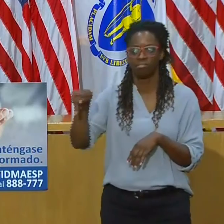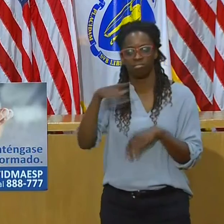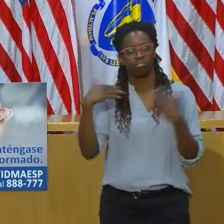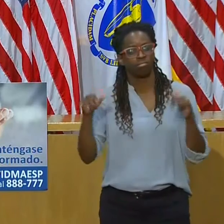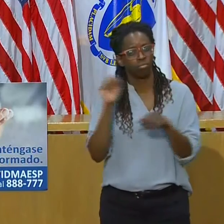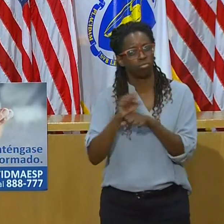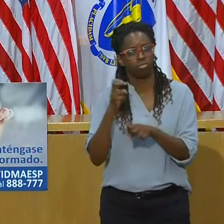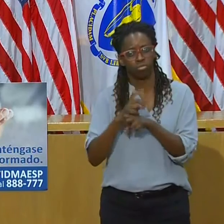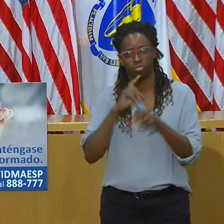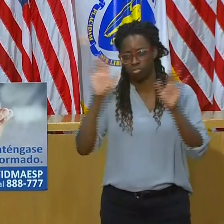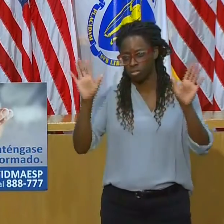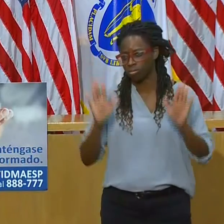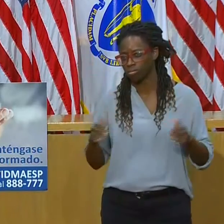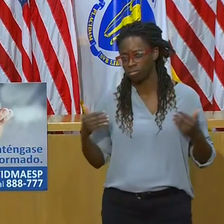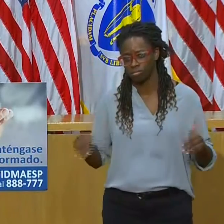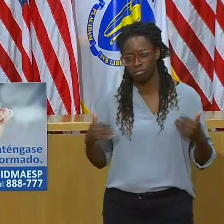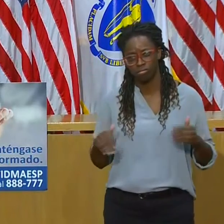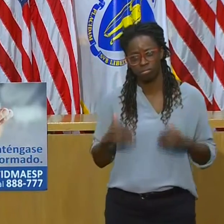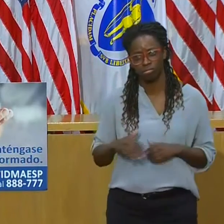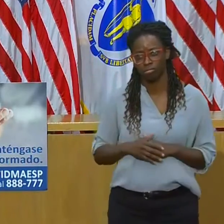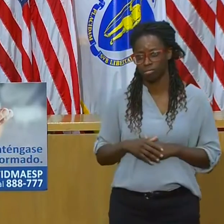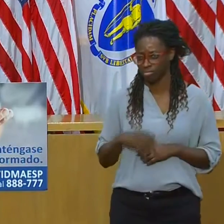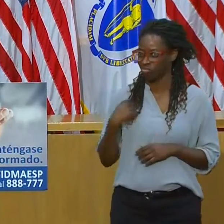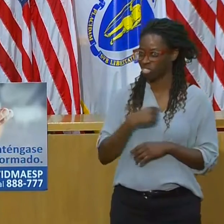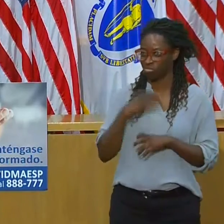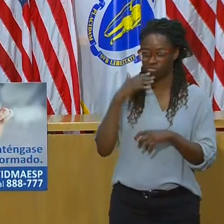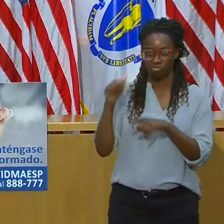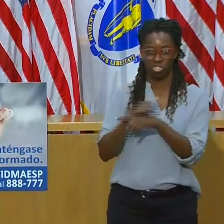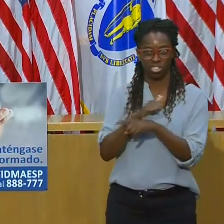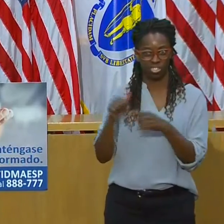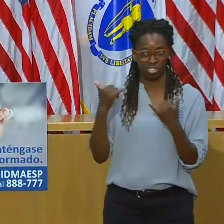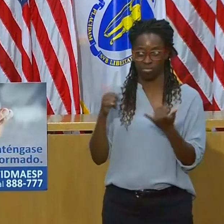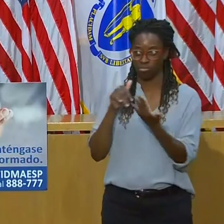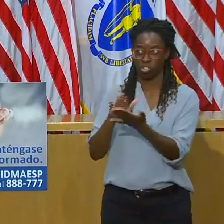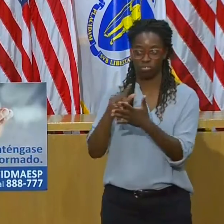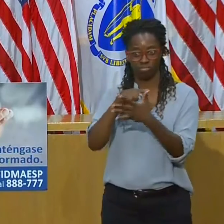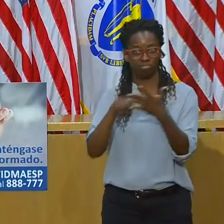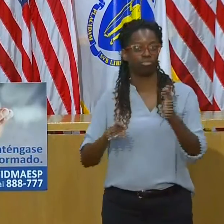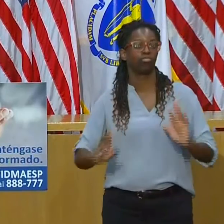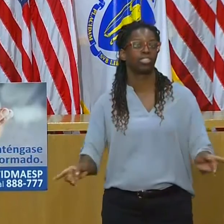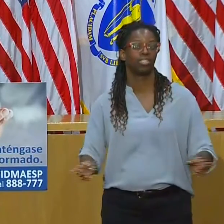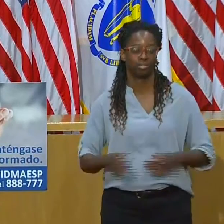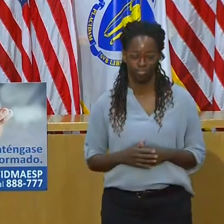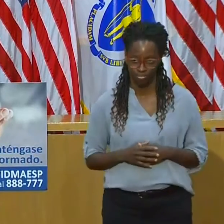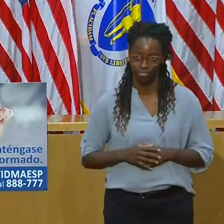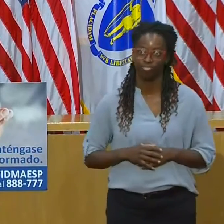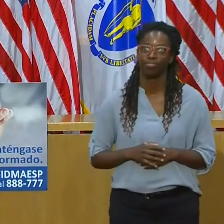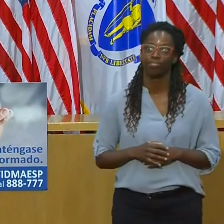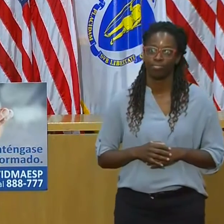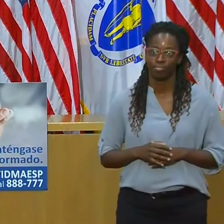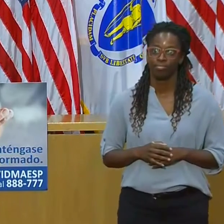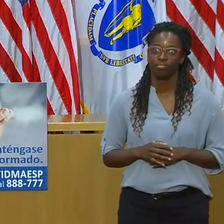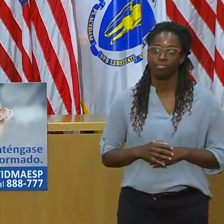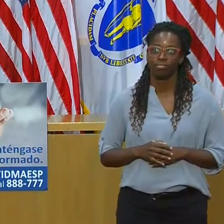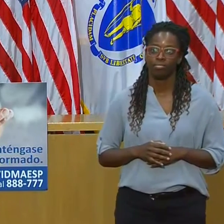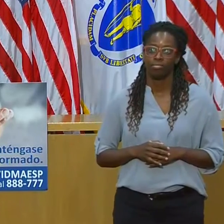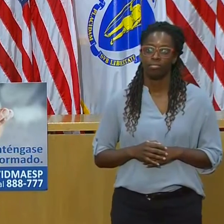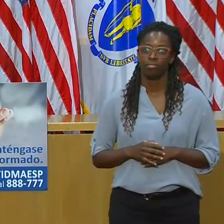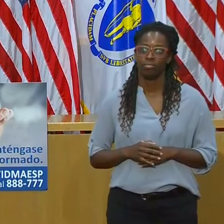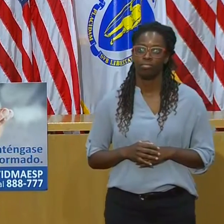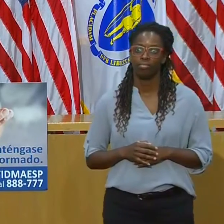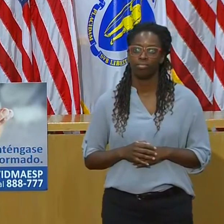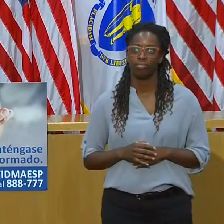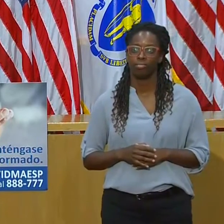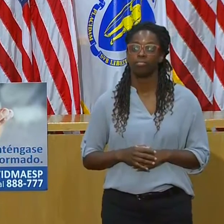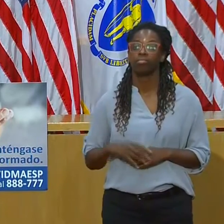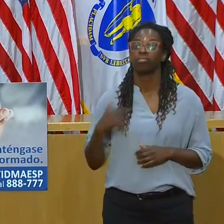from and continue the best practices going forward. We increased the Healthy Incentives Program by $5 million, provided $12 million for